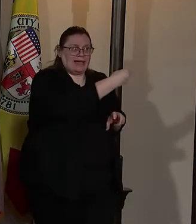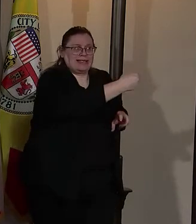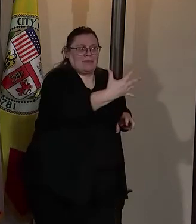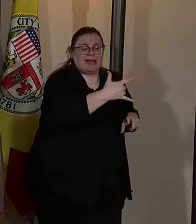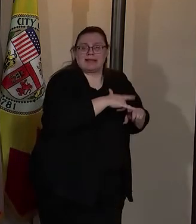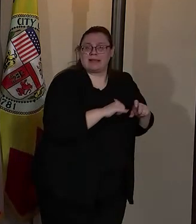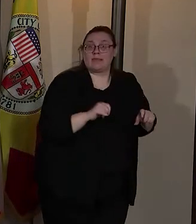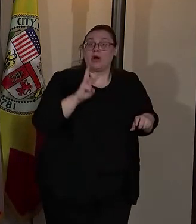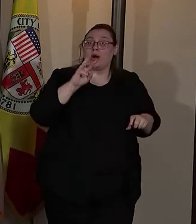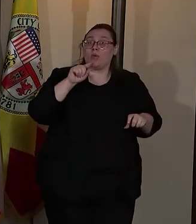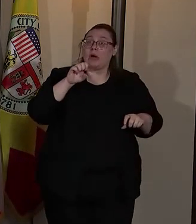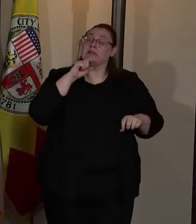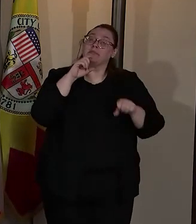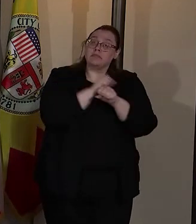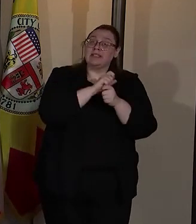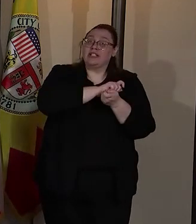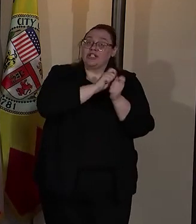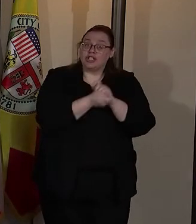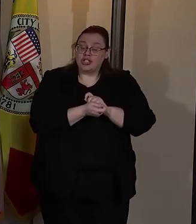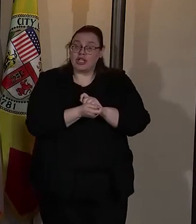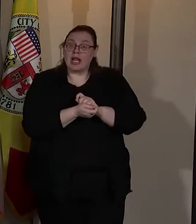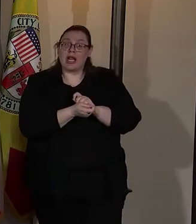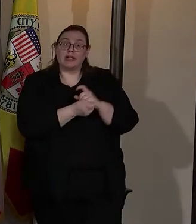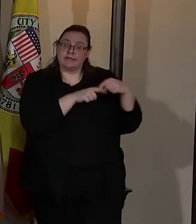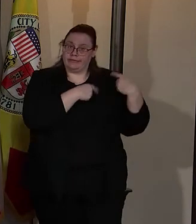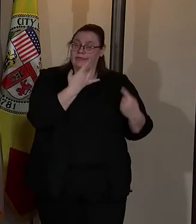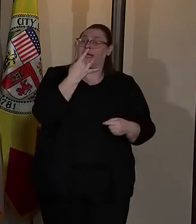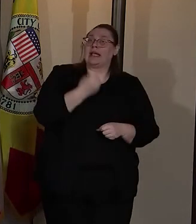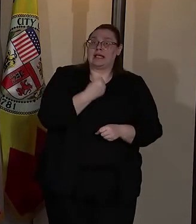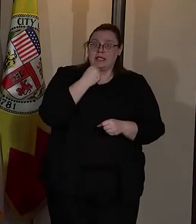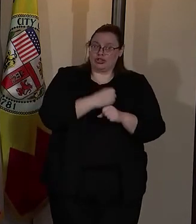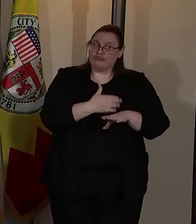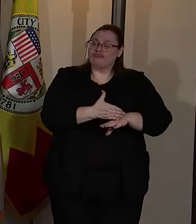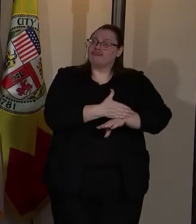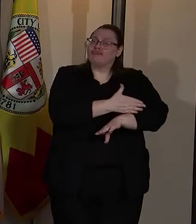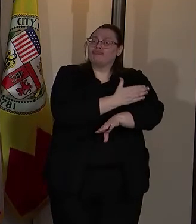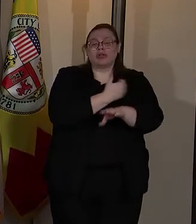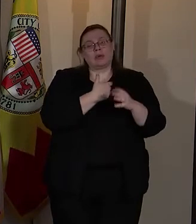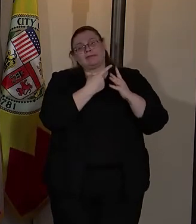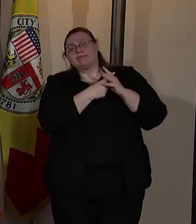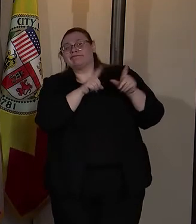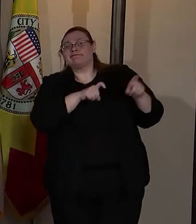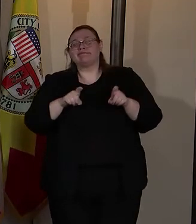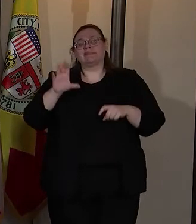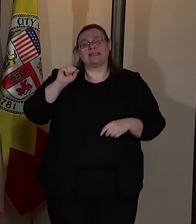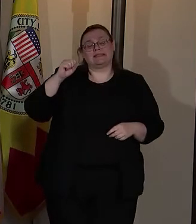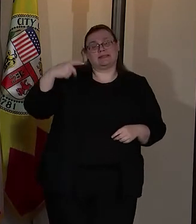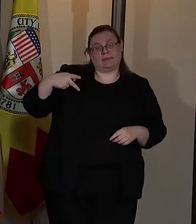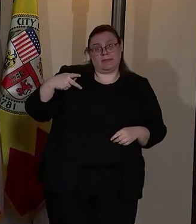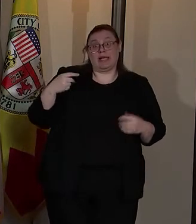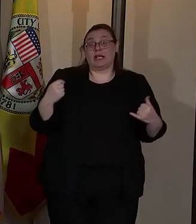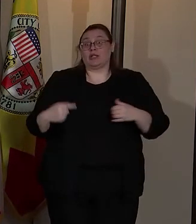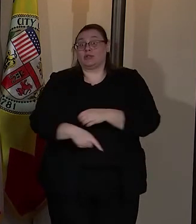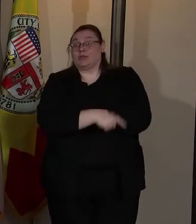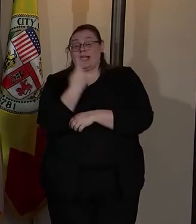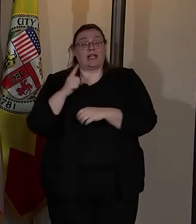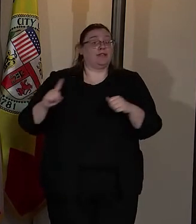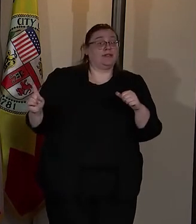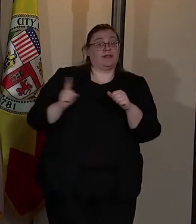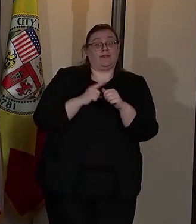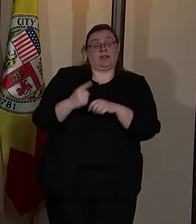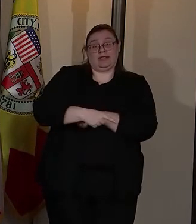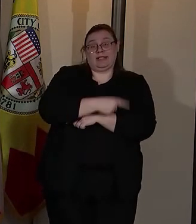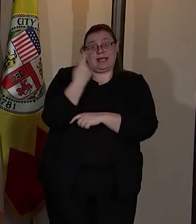Watts has legitimately changed for the positive over the past eight years. And we've been piloting the community safety partnership. And today is the first day